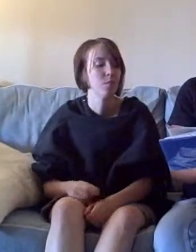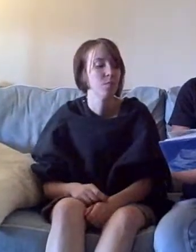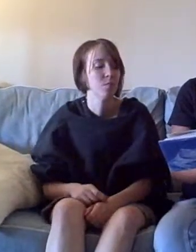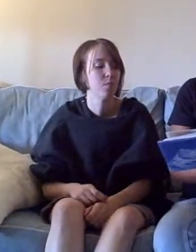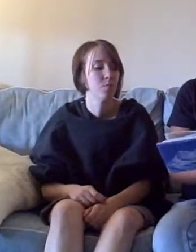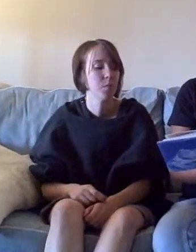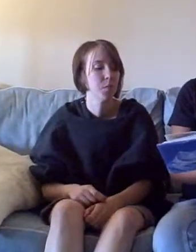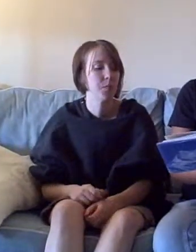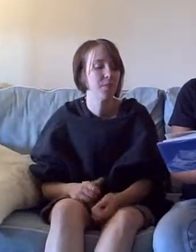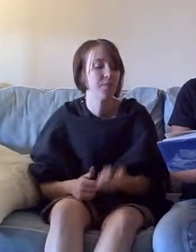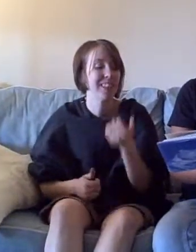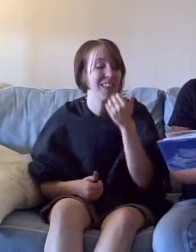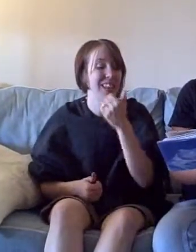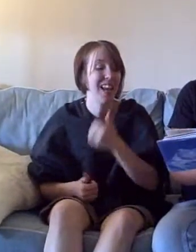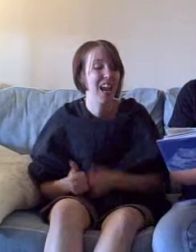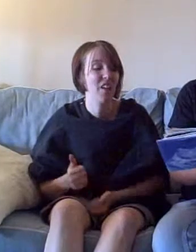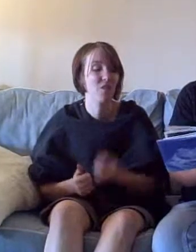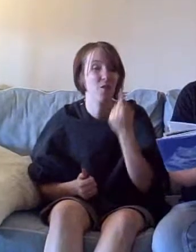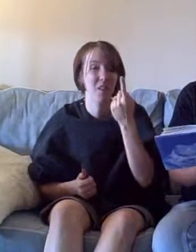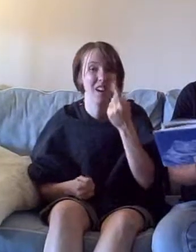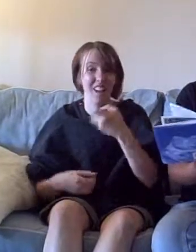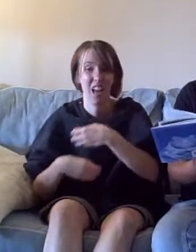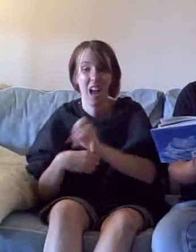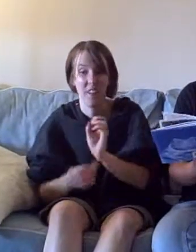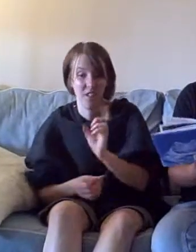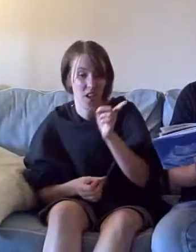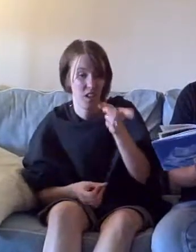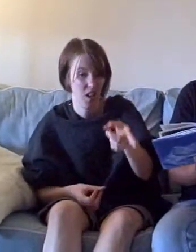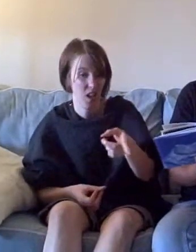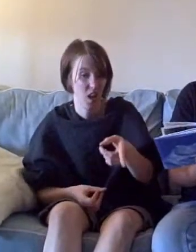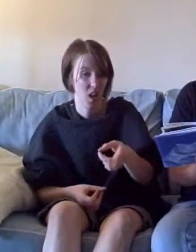And everyone in the office is driving you crazy.